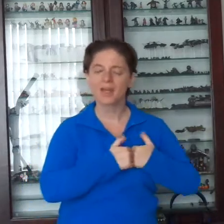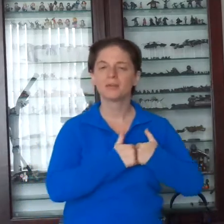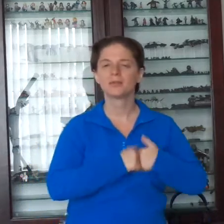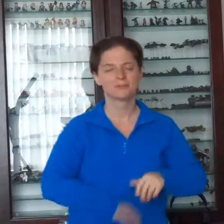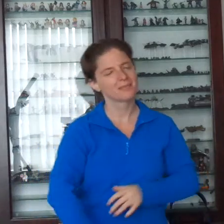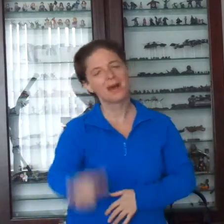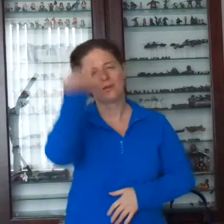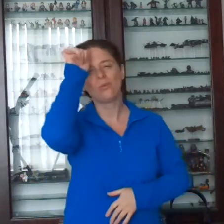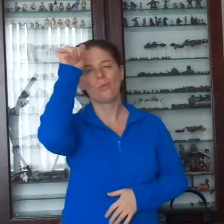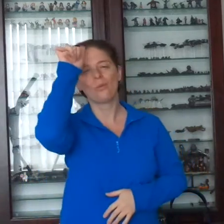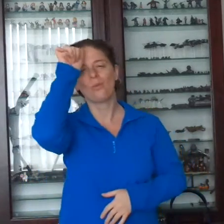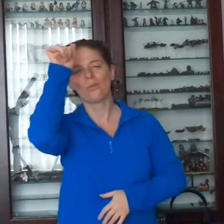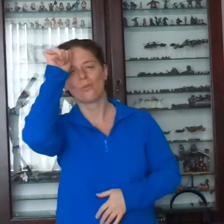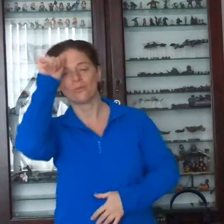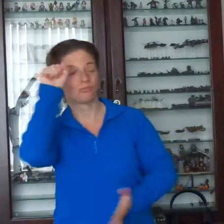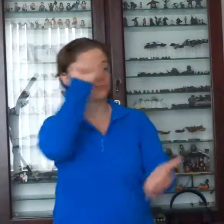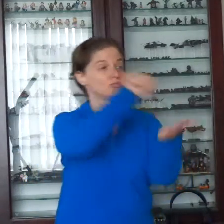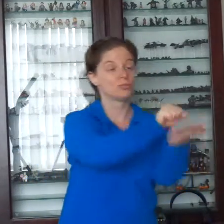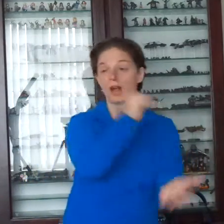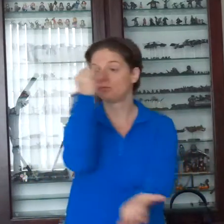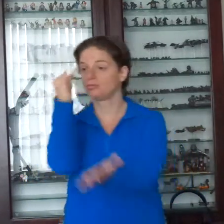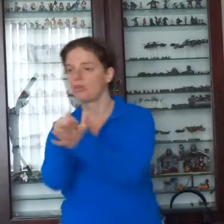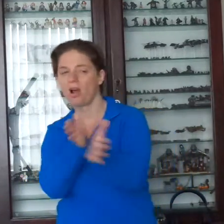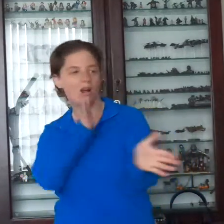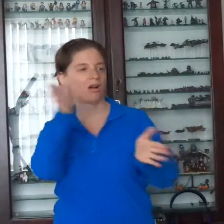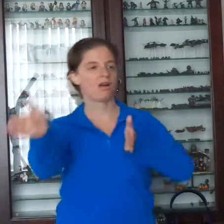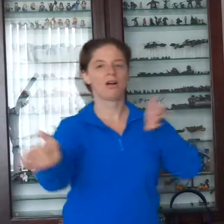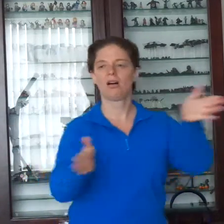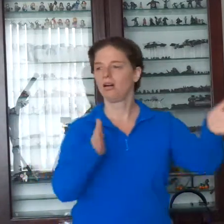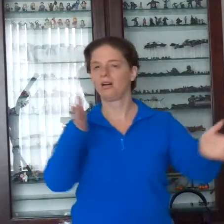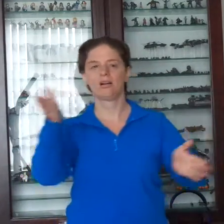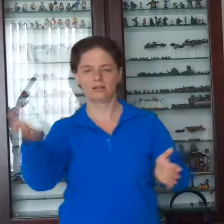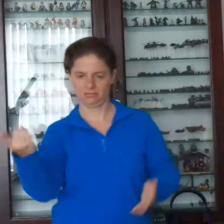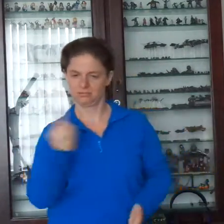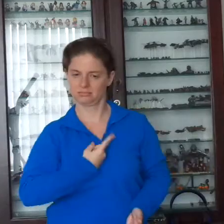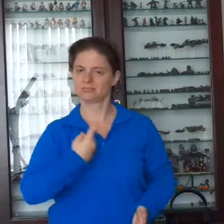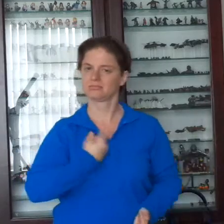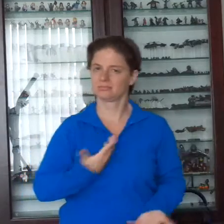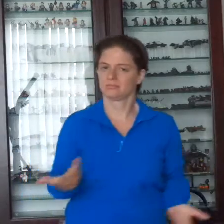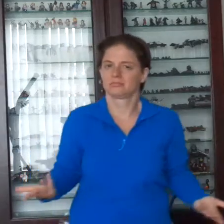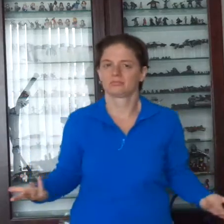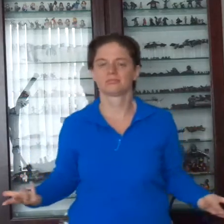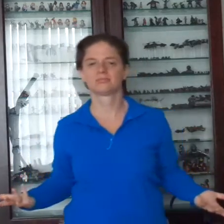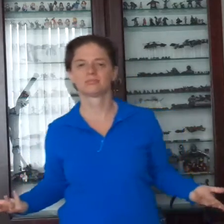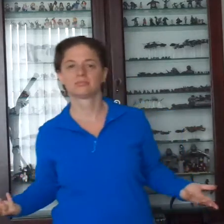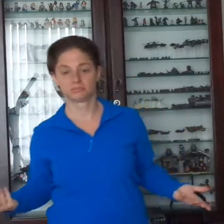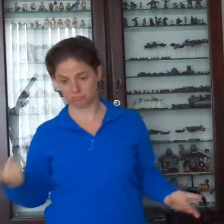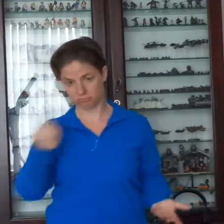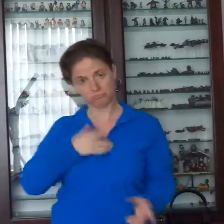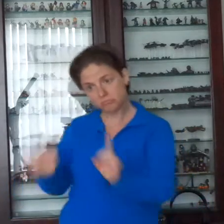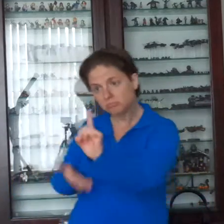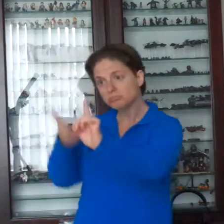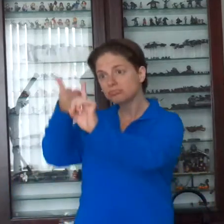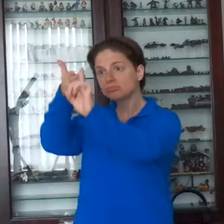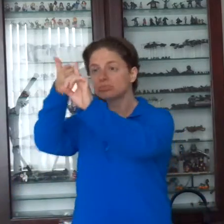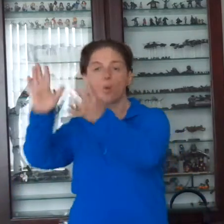you will never, never know